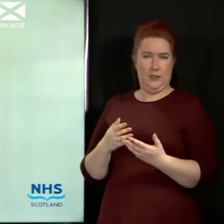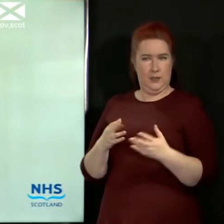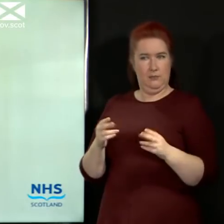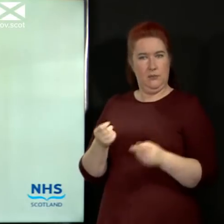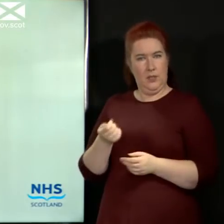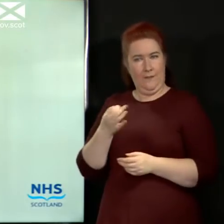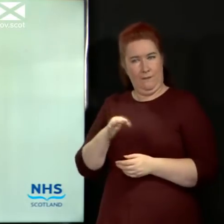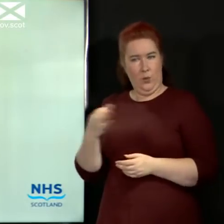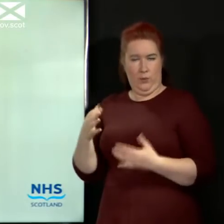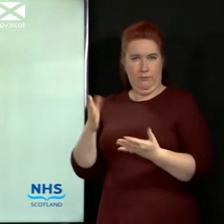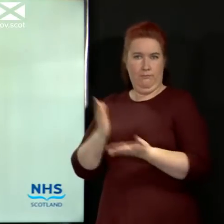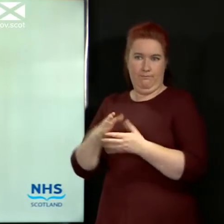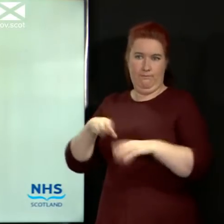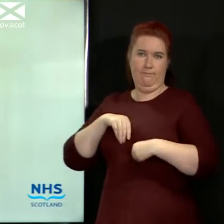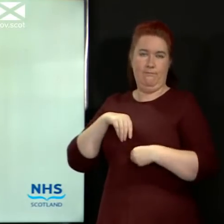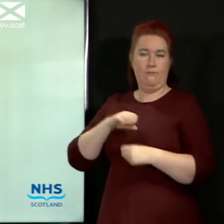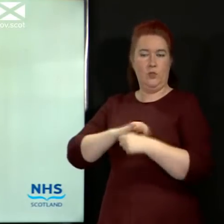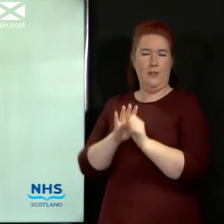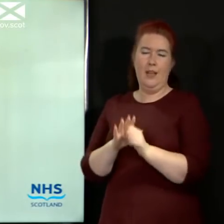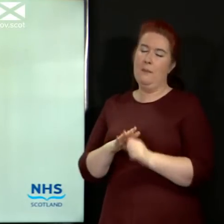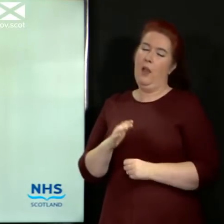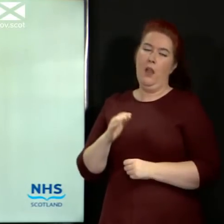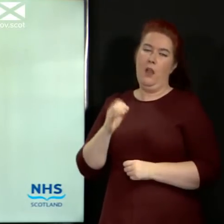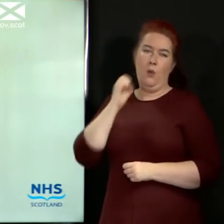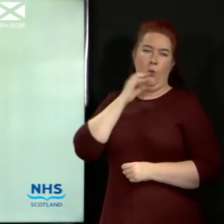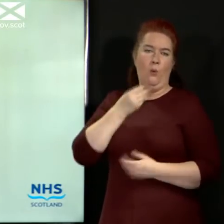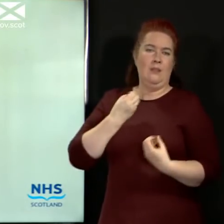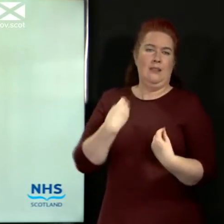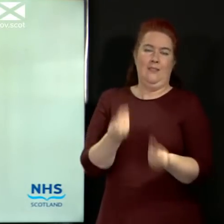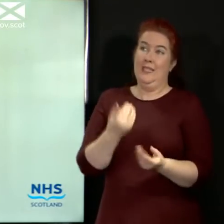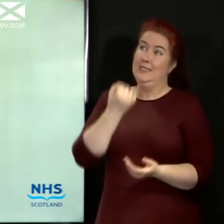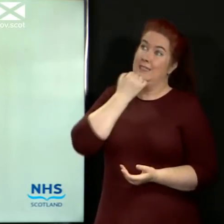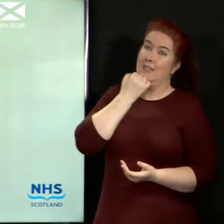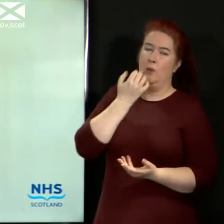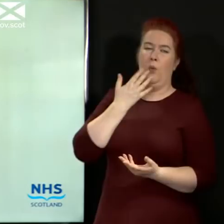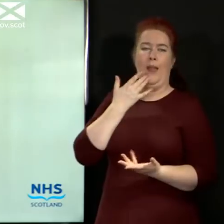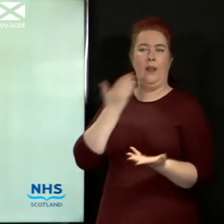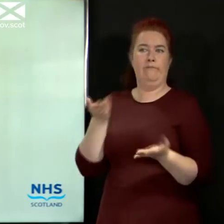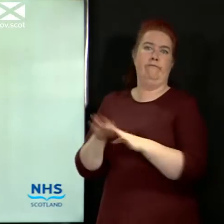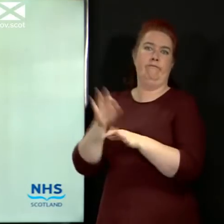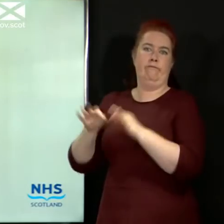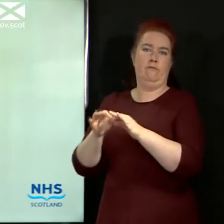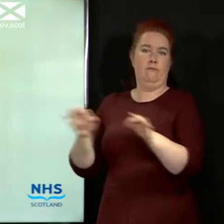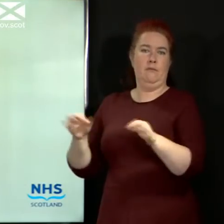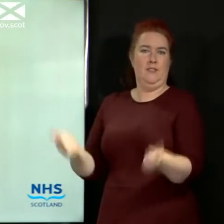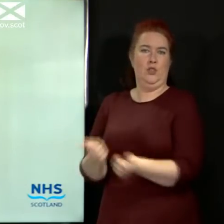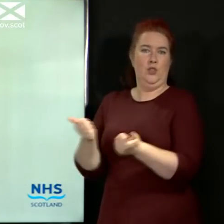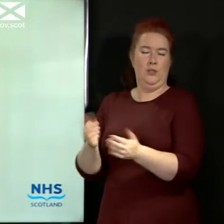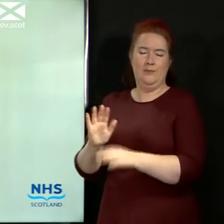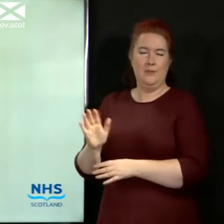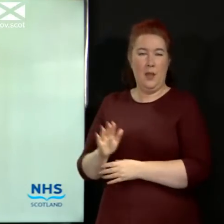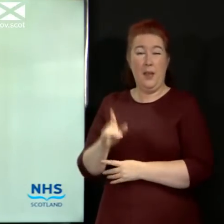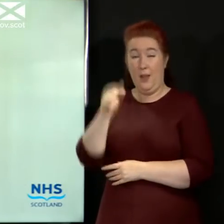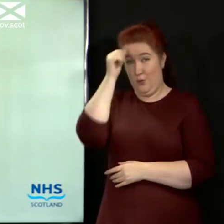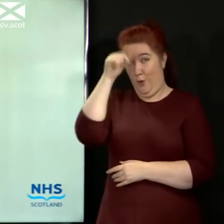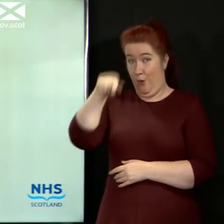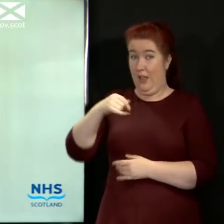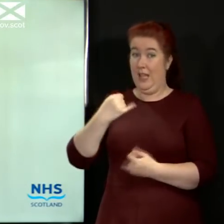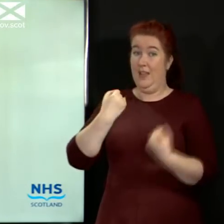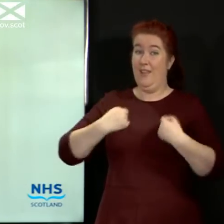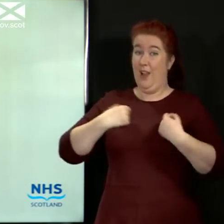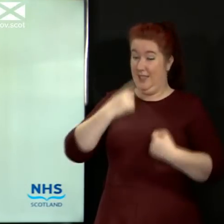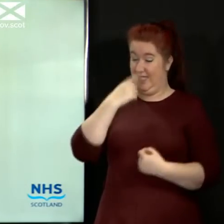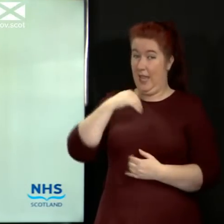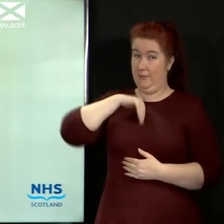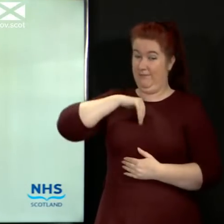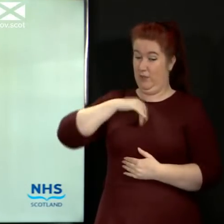whilst, as I say, I'm not going to be drawn into speculation about when it will be closed, I'm very conscious of the fact that this virus has an incubation period that could be anything